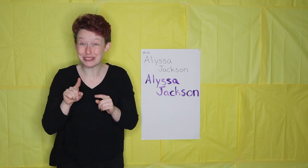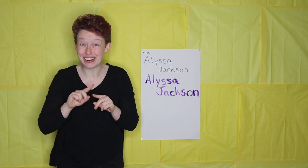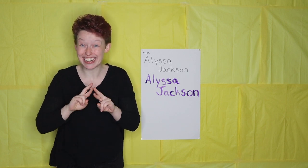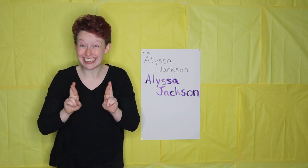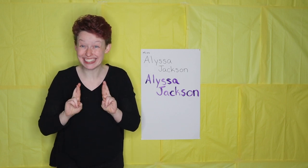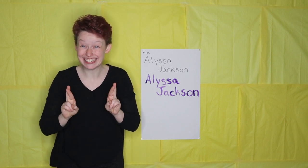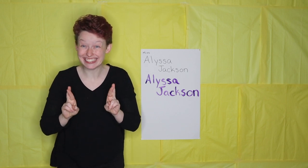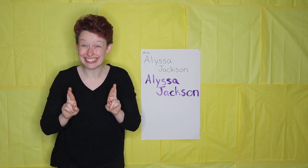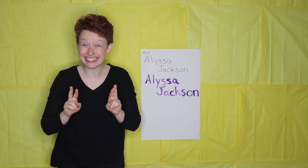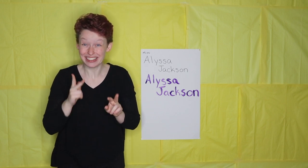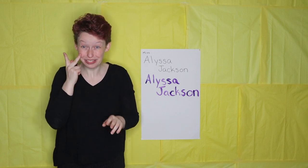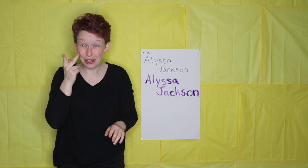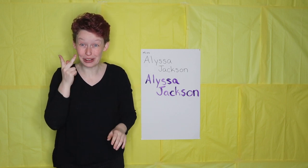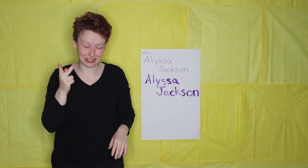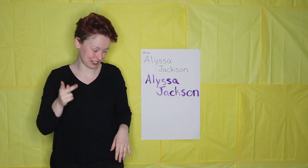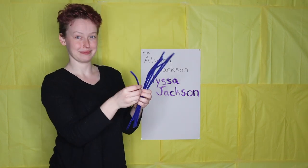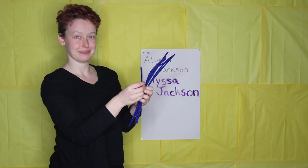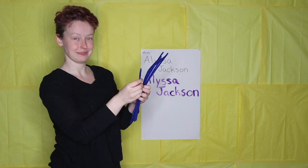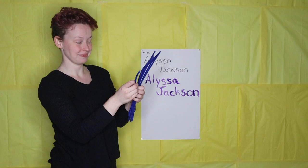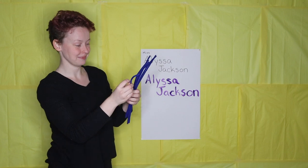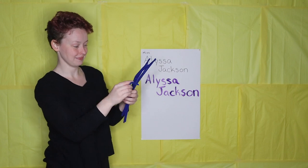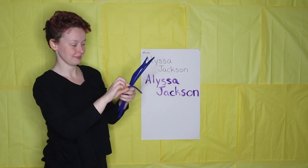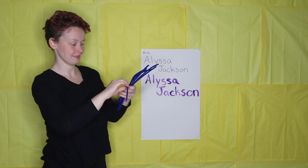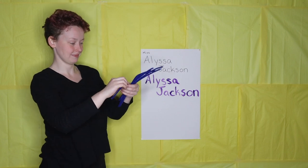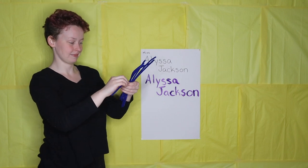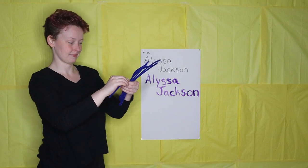Are you ready? Look! Maybe.